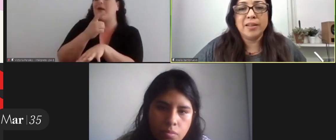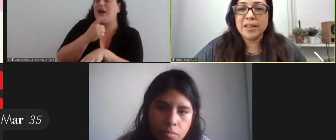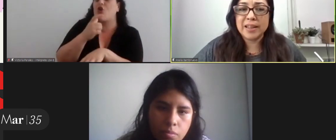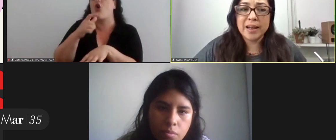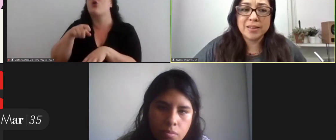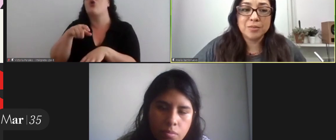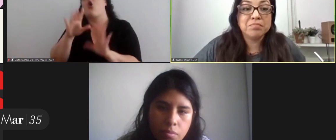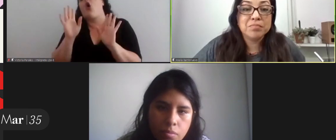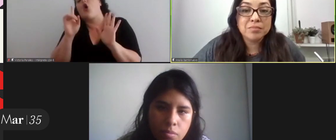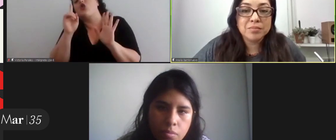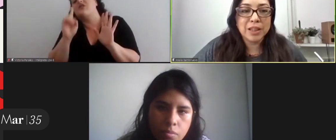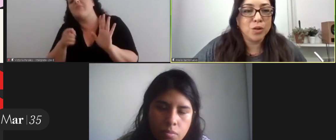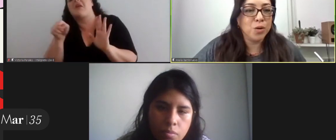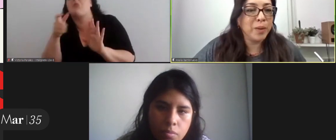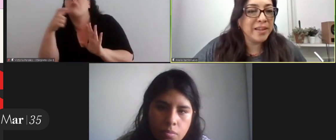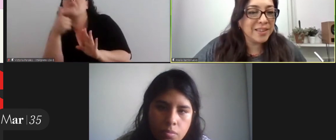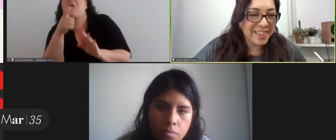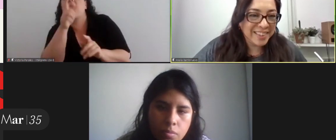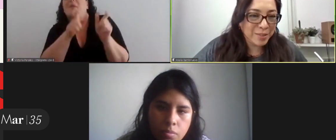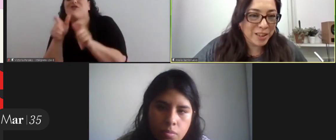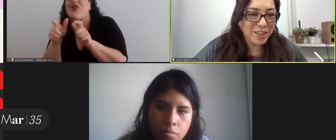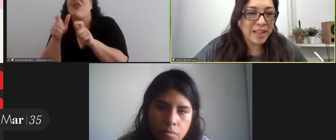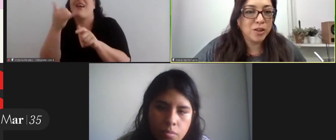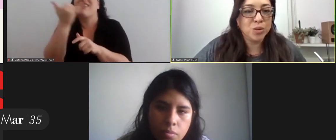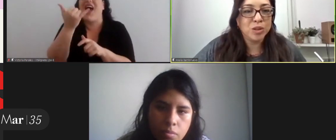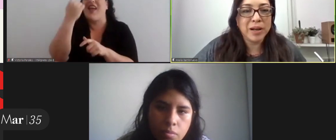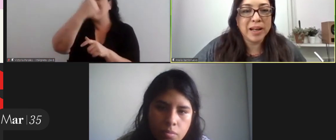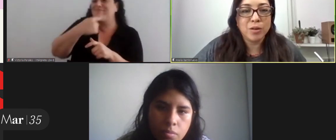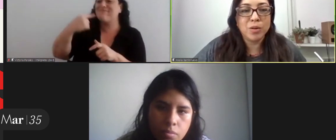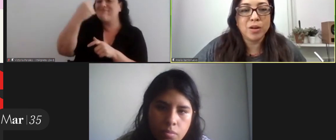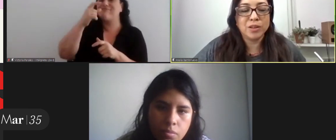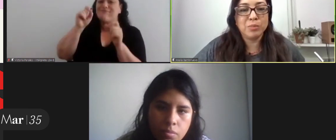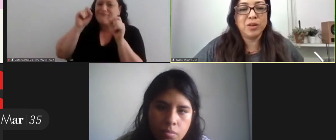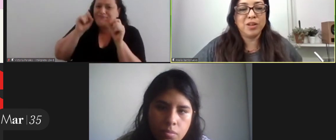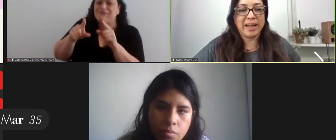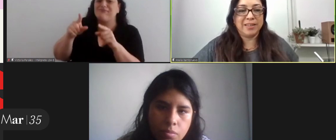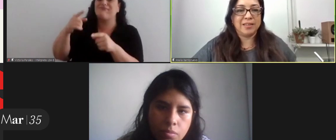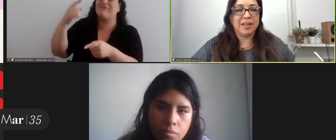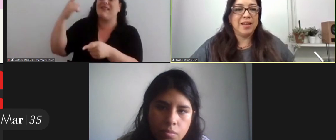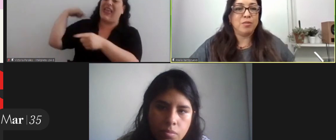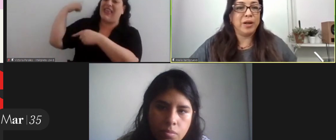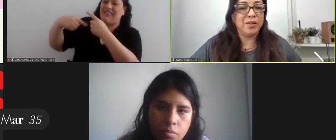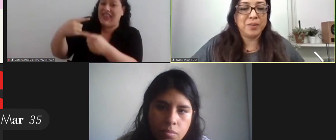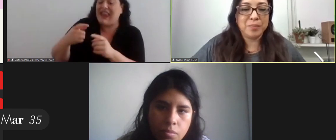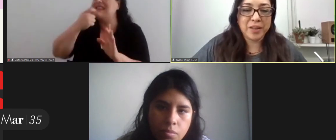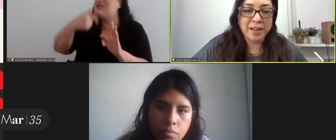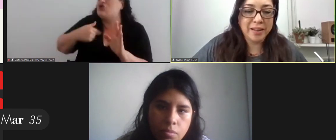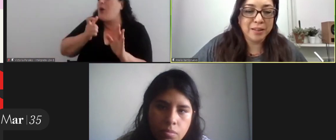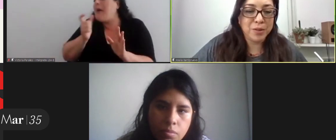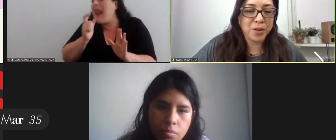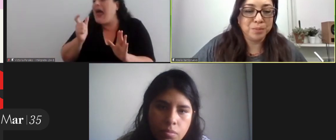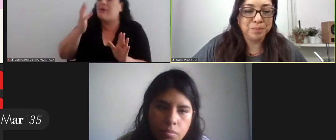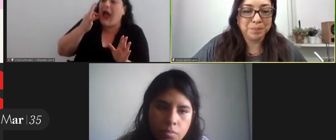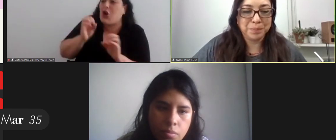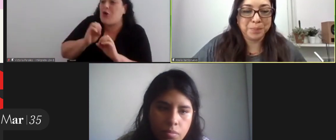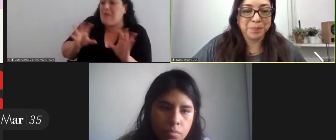what can you say for people with indigenous features victoria says i am sorry if one of the concepts was